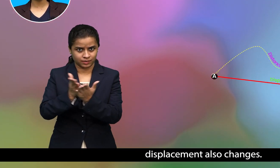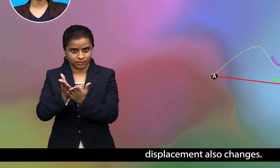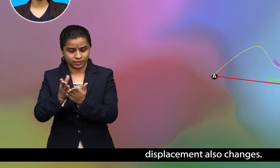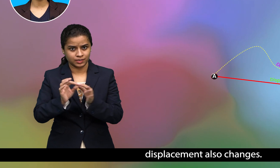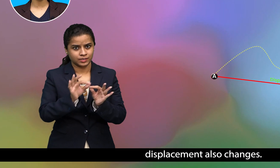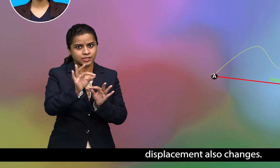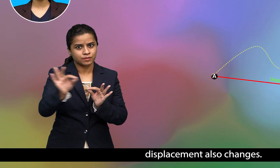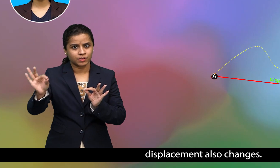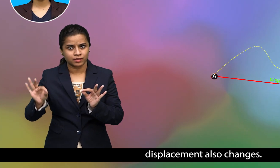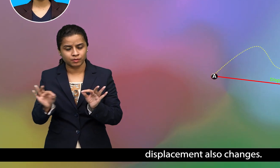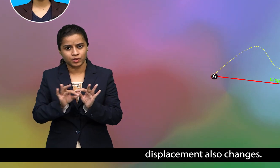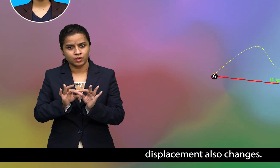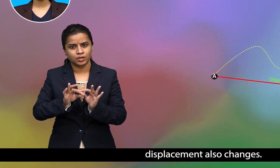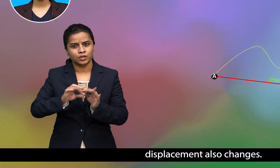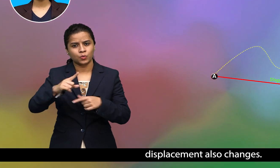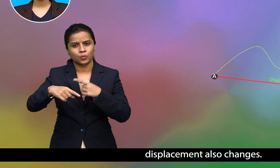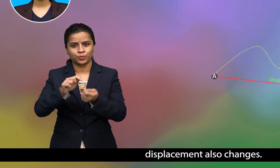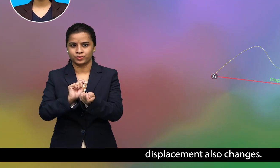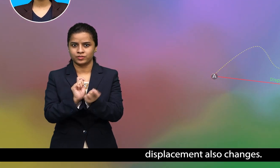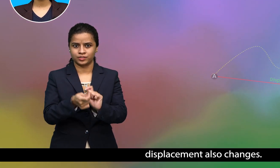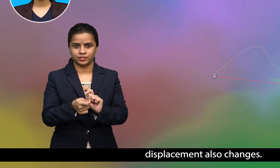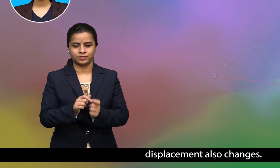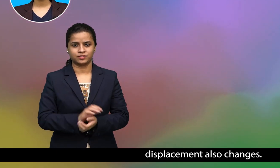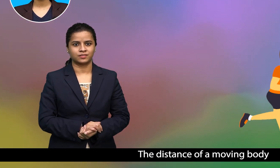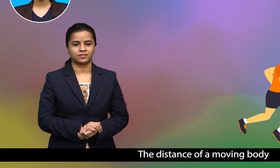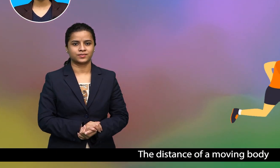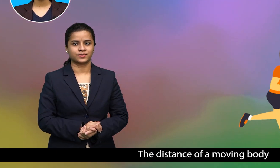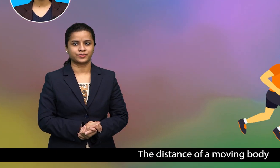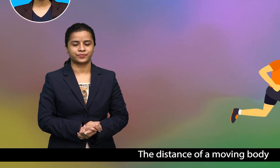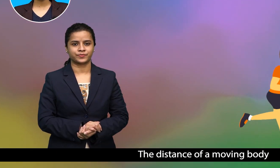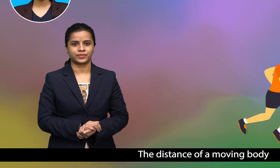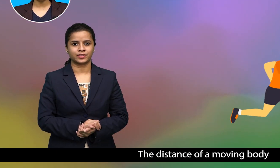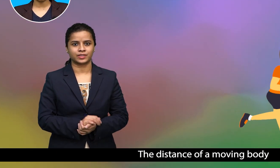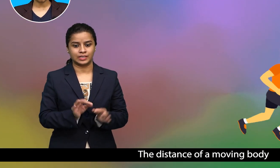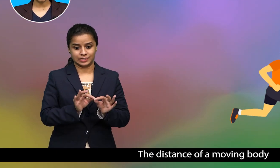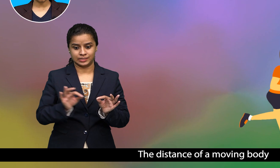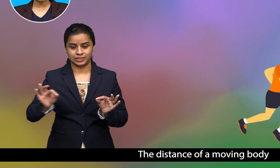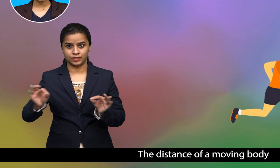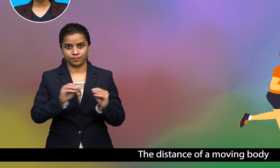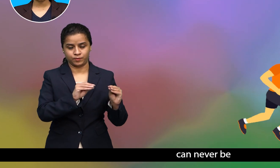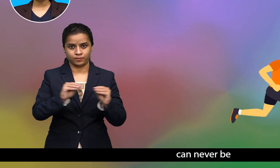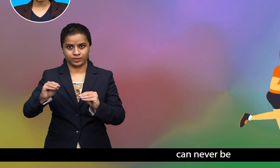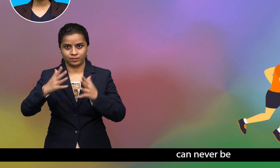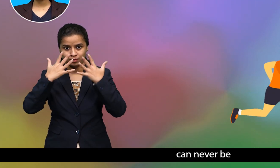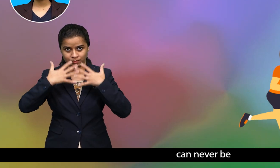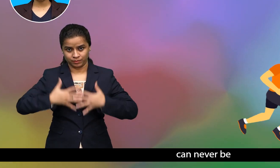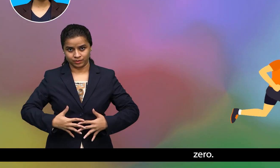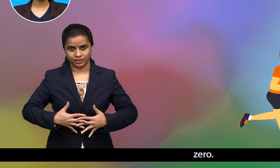changes the distance of a moving body can never be